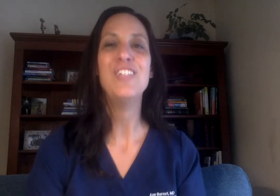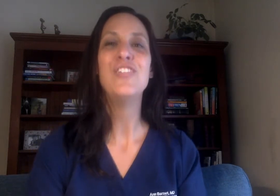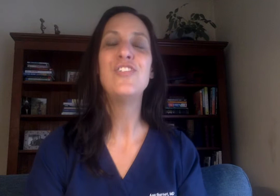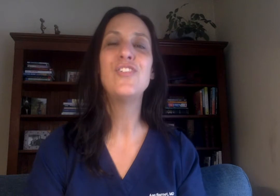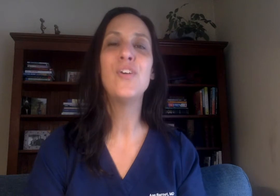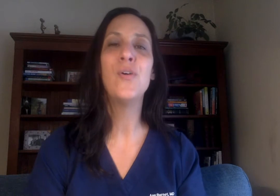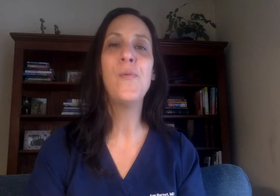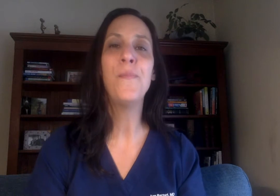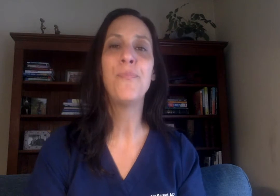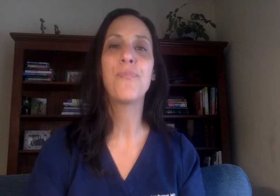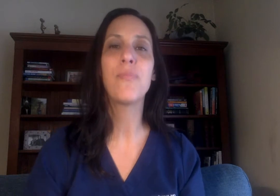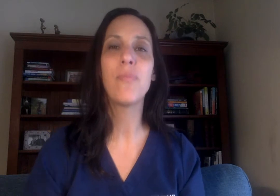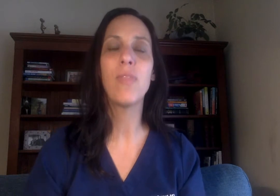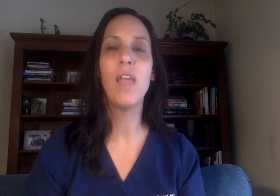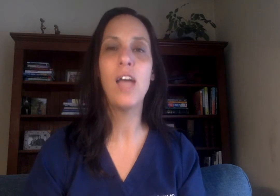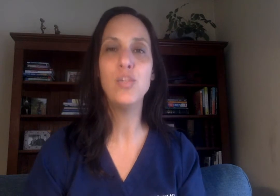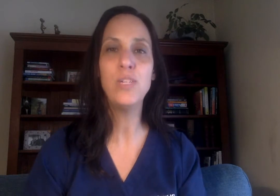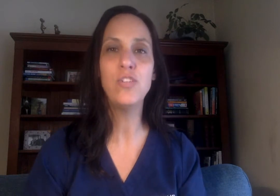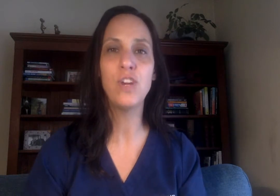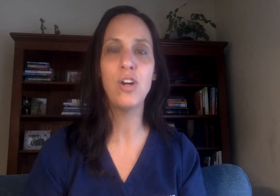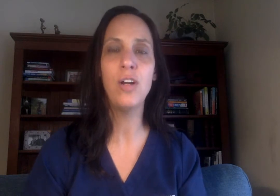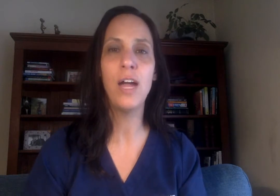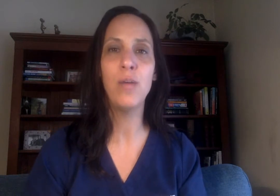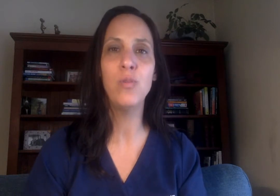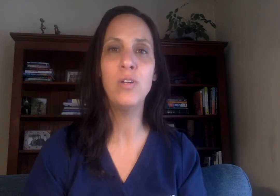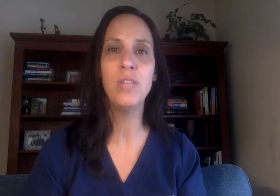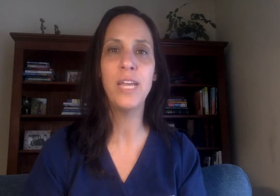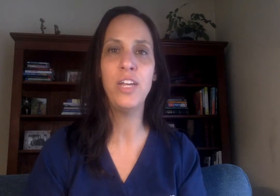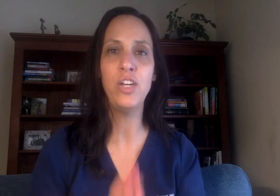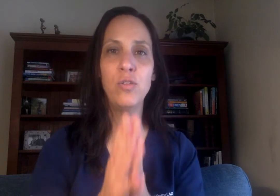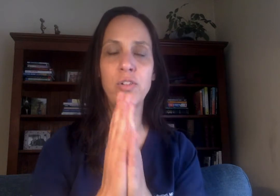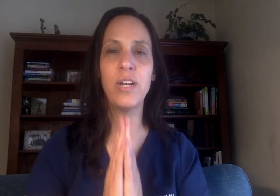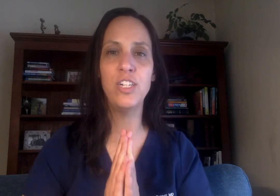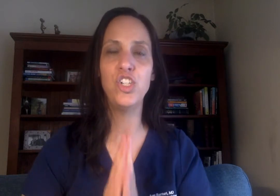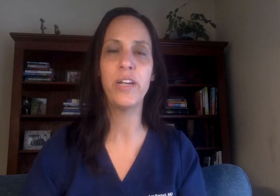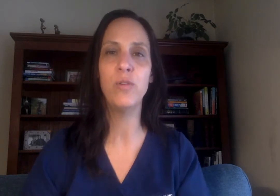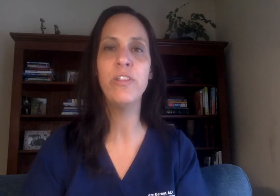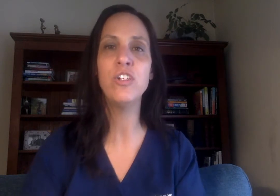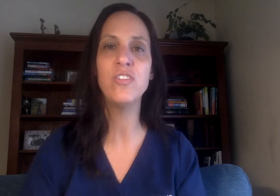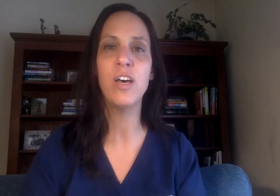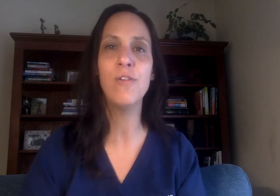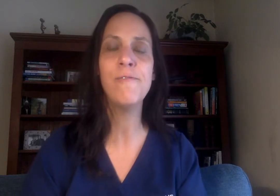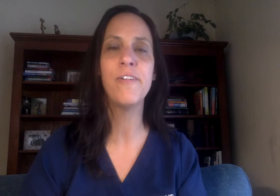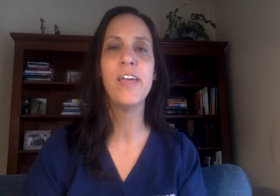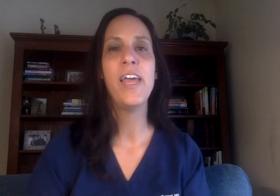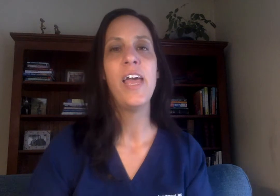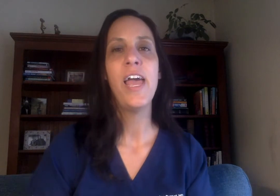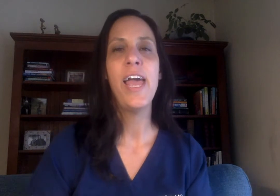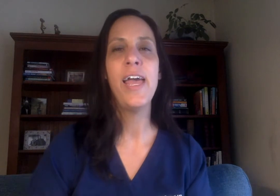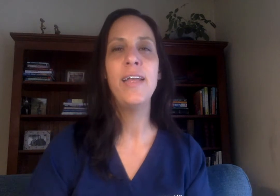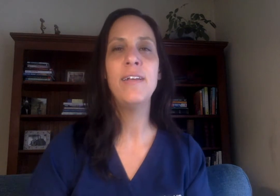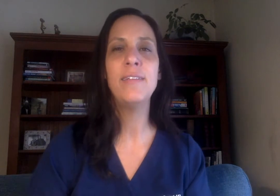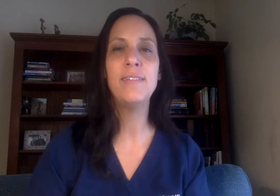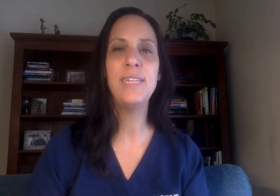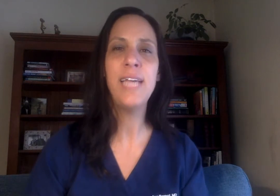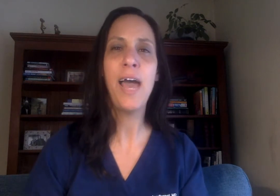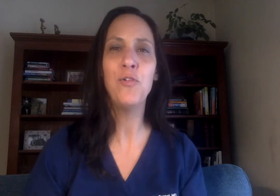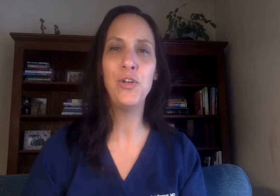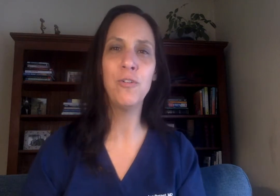So as we start I would like you to kind of check in with yourself and see how you're